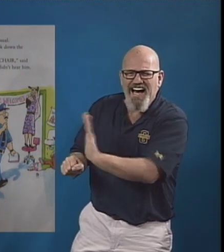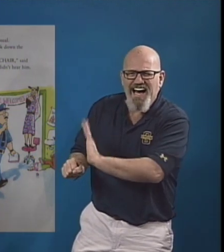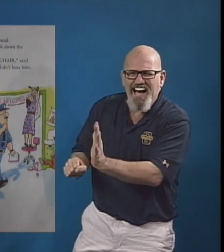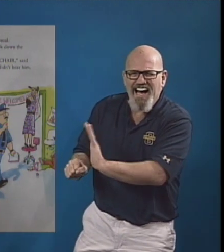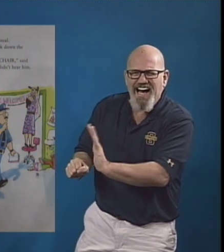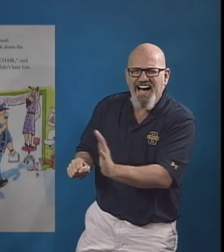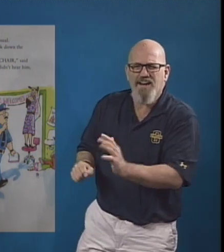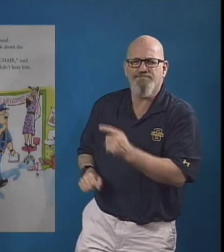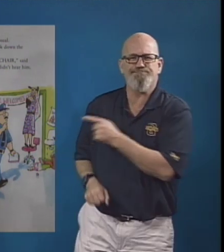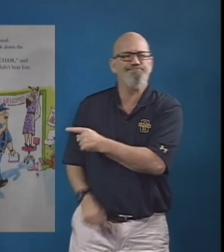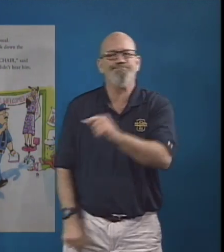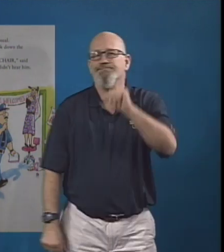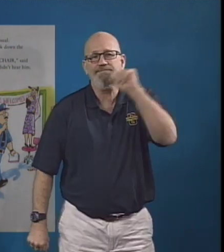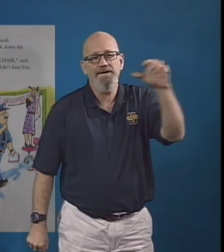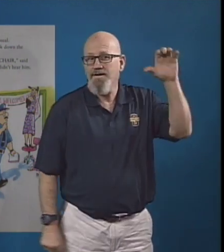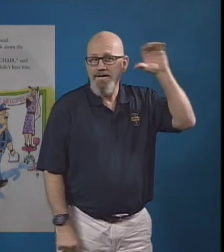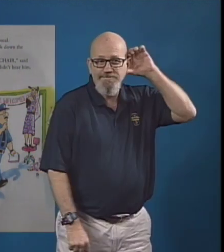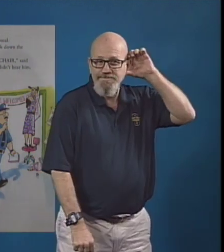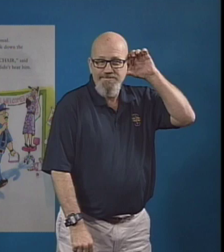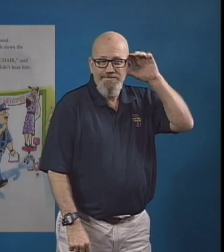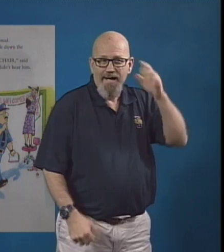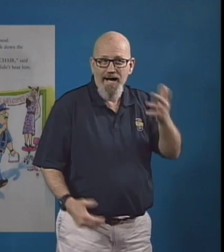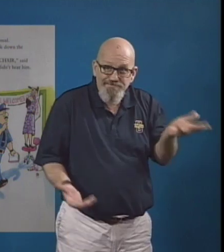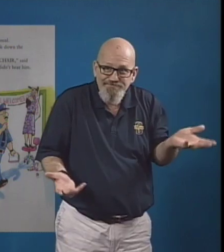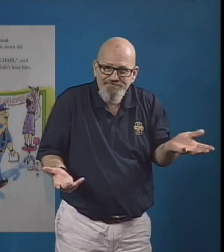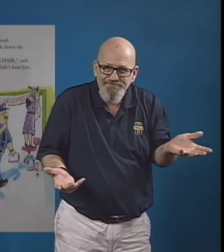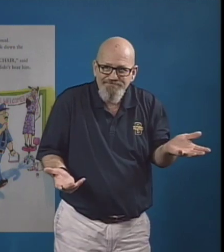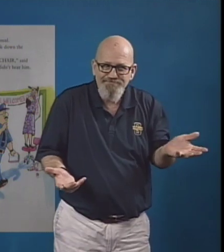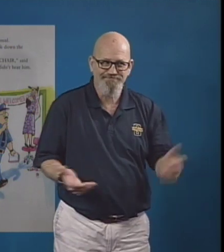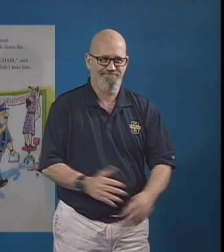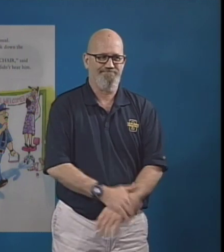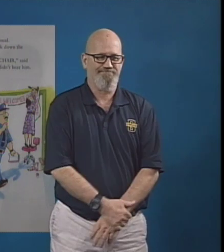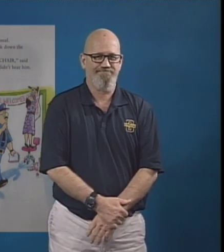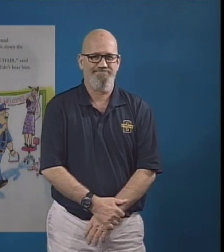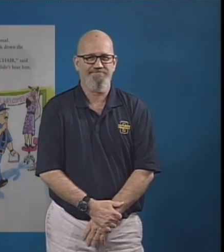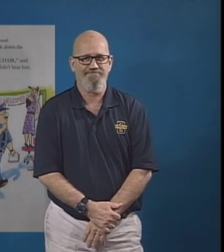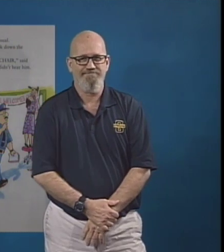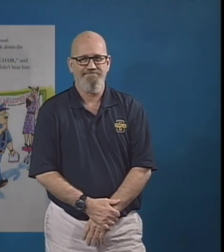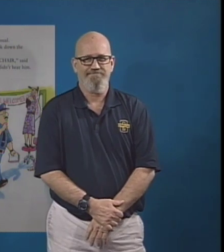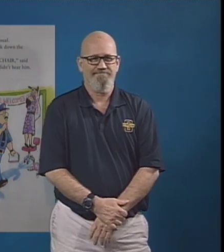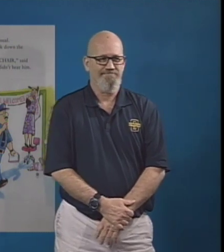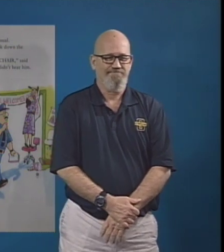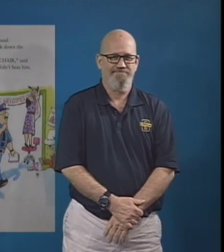Never stand on a swivel chair, said Officer Buckle, but Mrs. Topple didn't hear him.